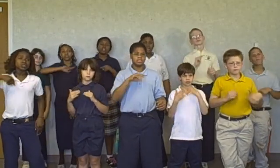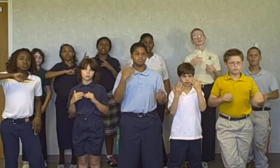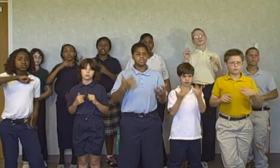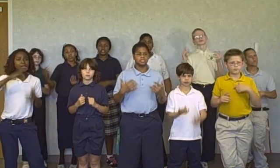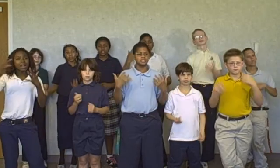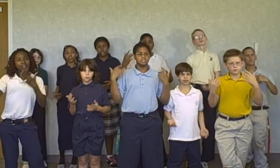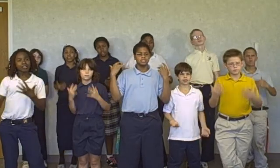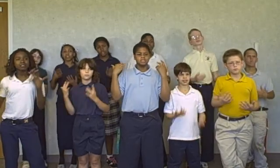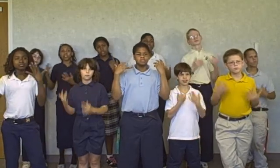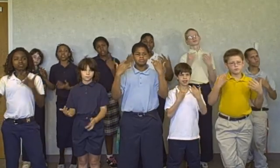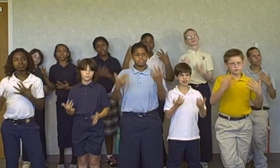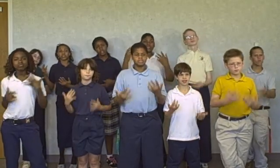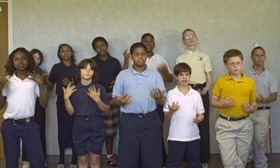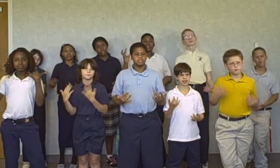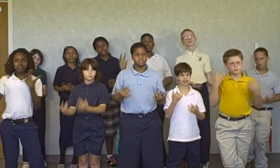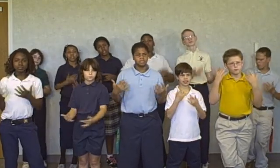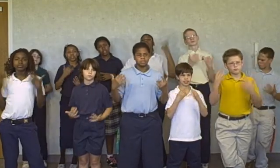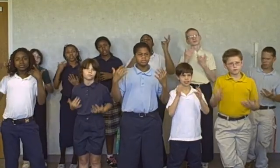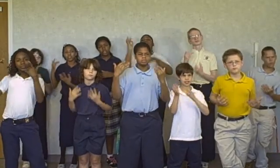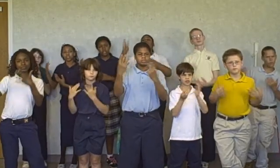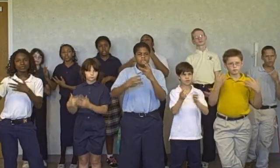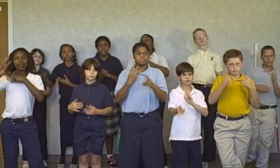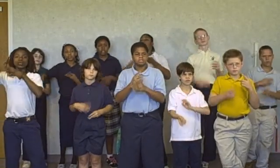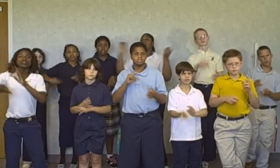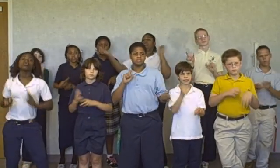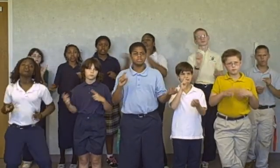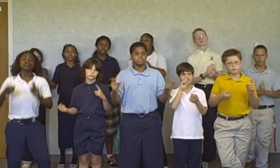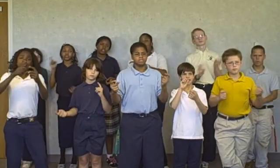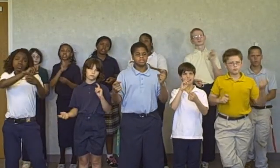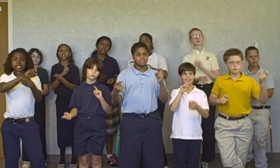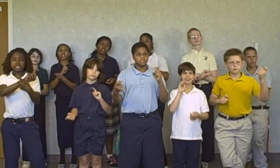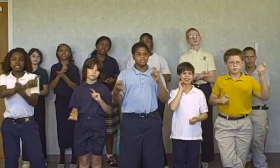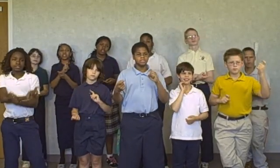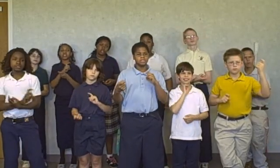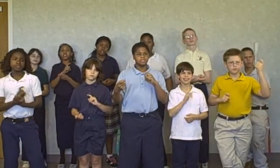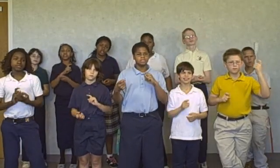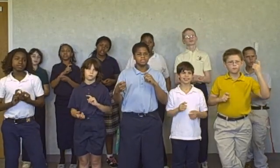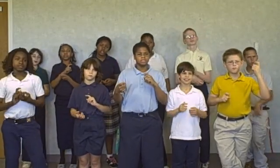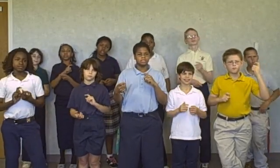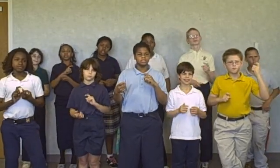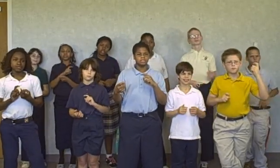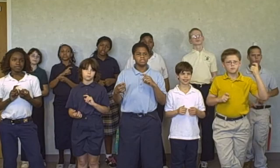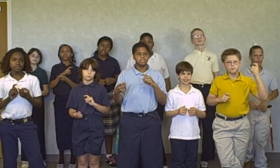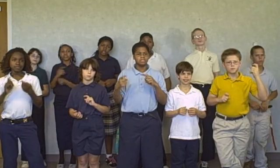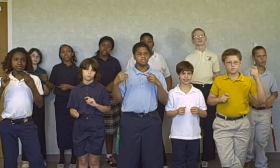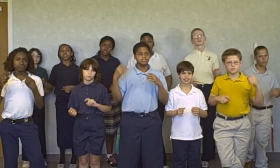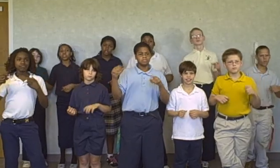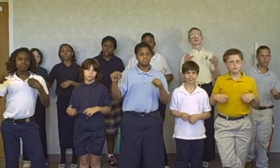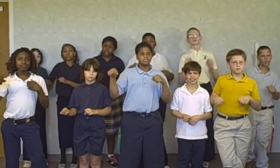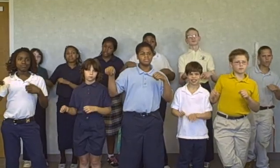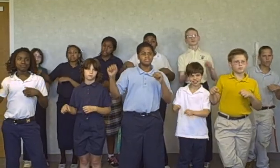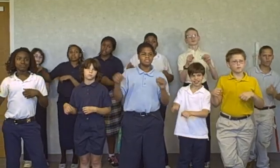waiting, waiting, waiting on the world to change. You see. Thank